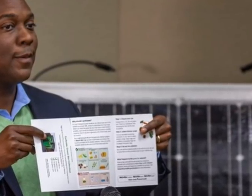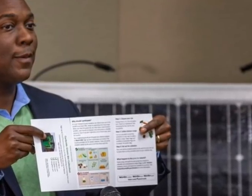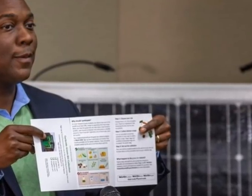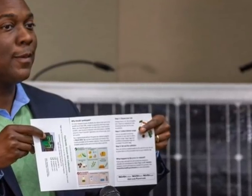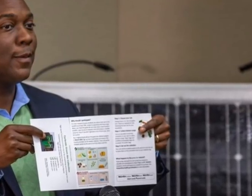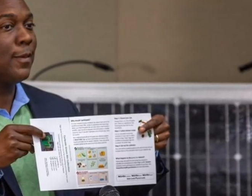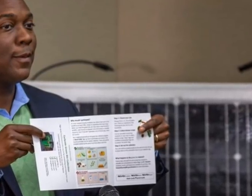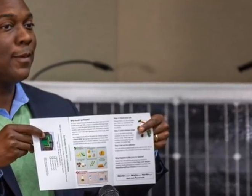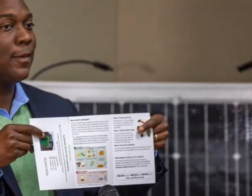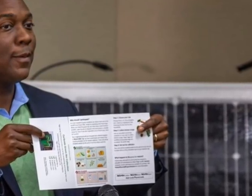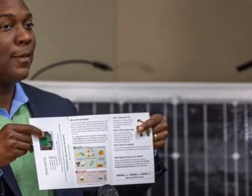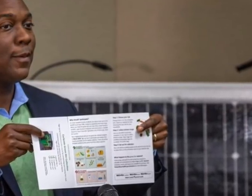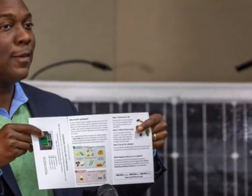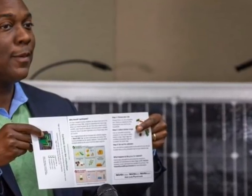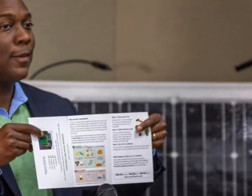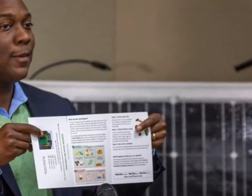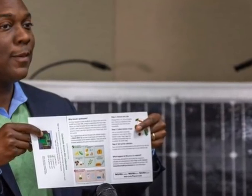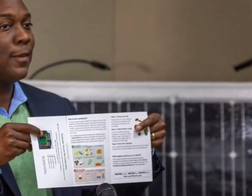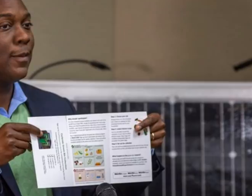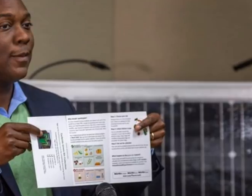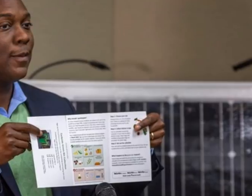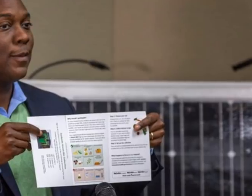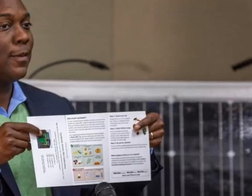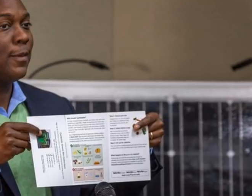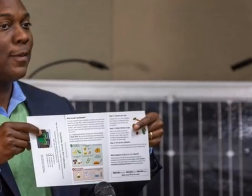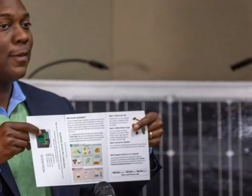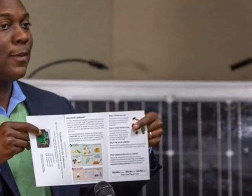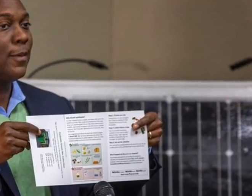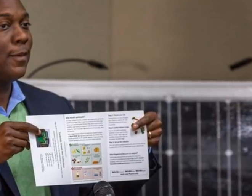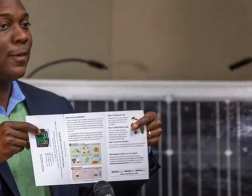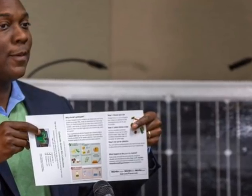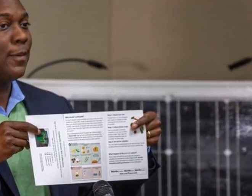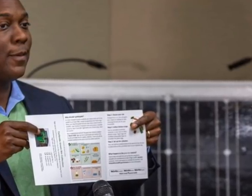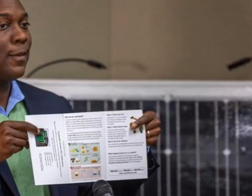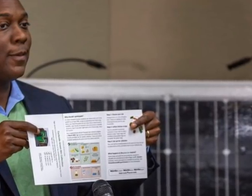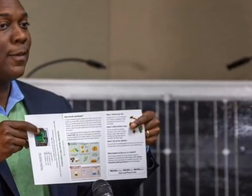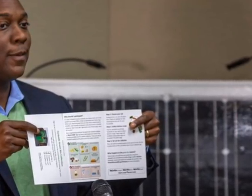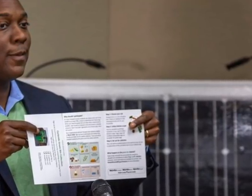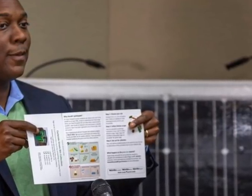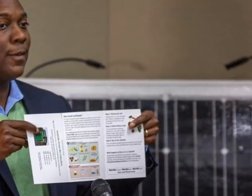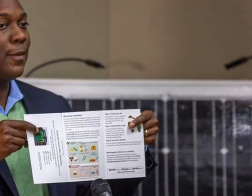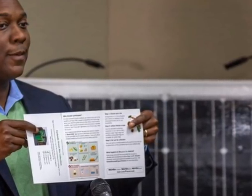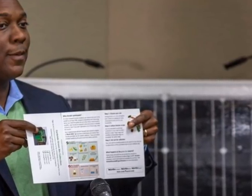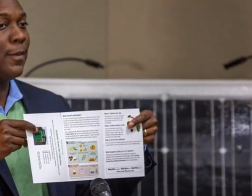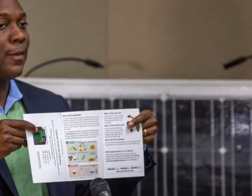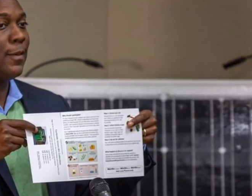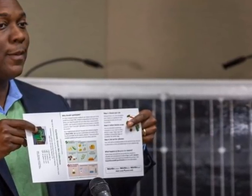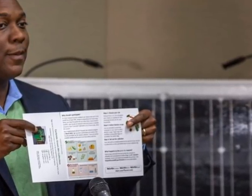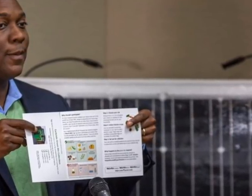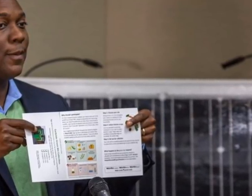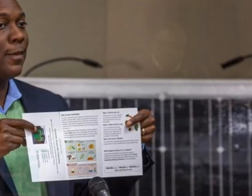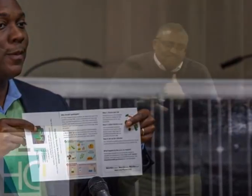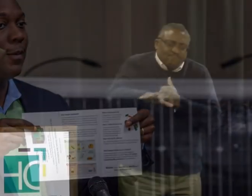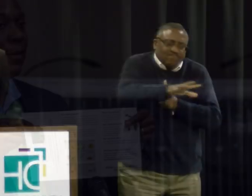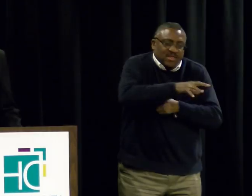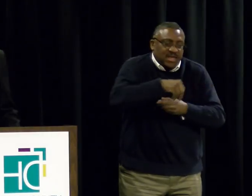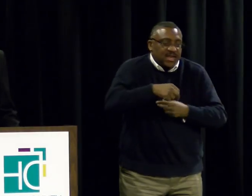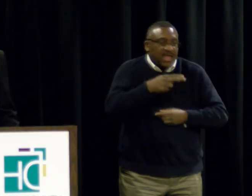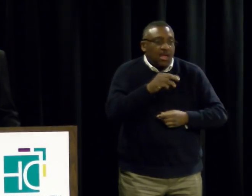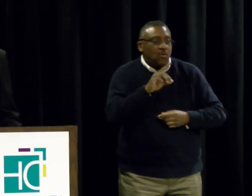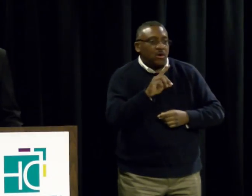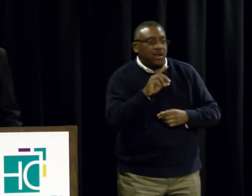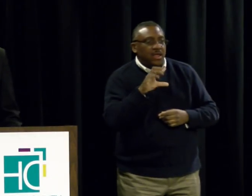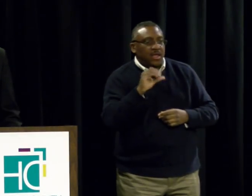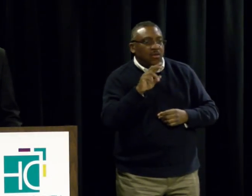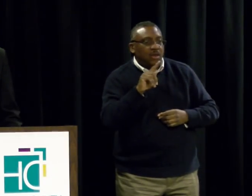Elkridge, Columbia, and every other corner of Howard County that could be tragically impacted by natural disasters.